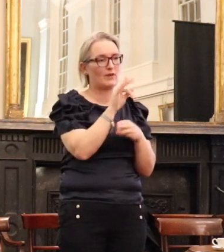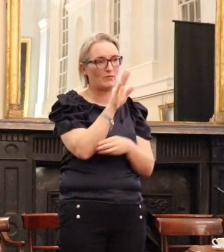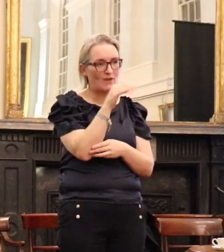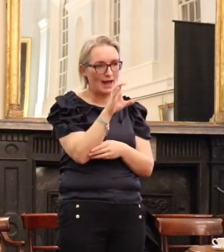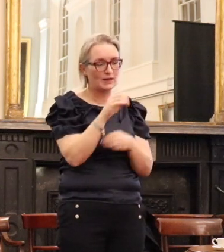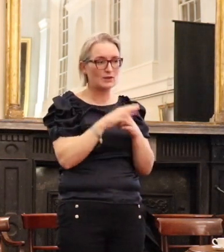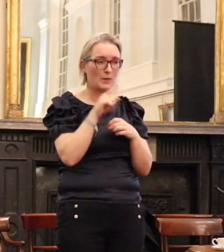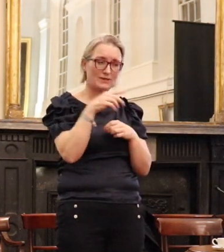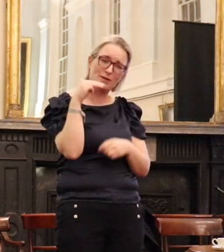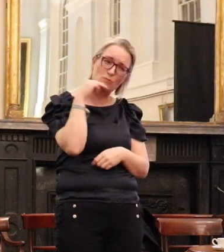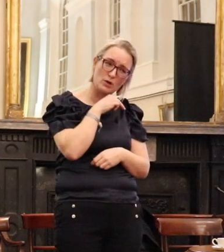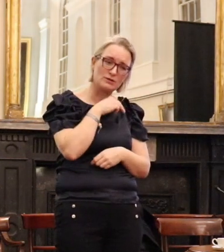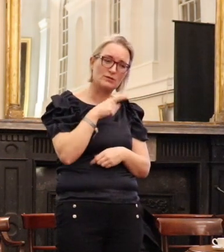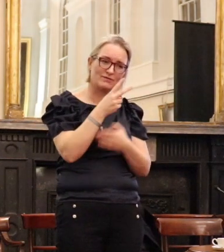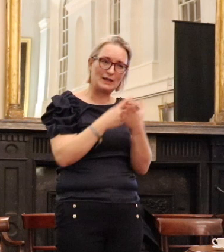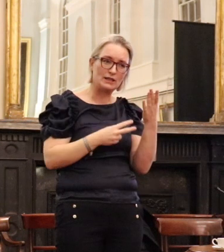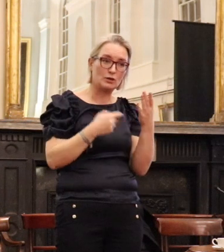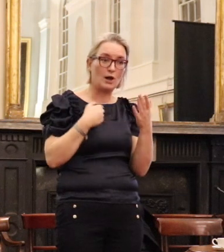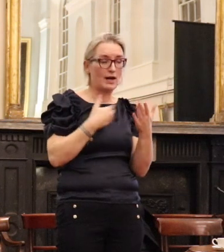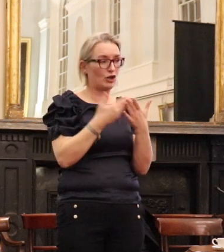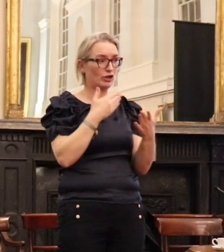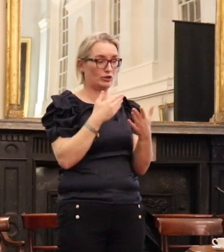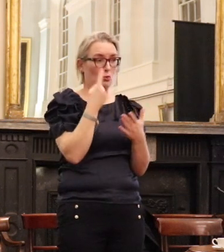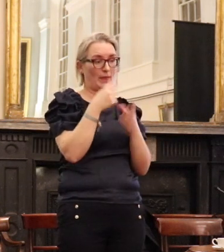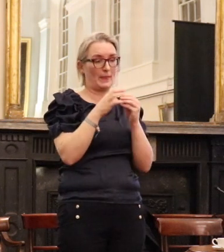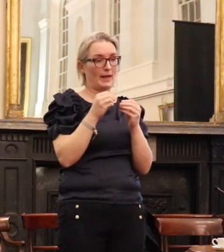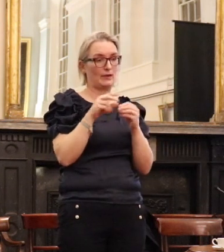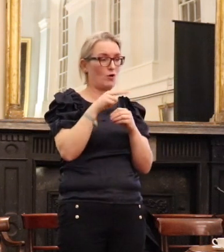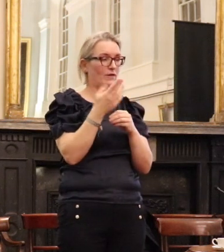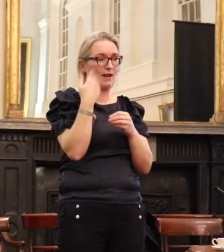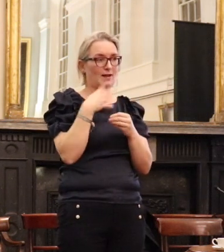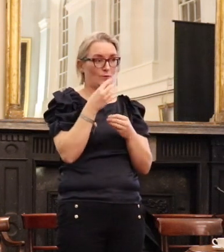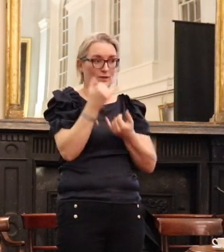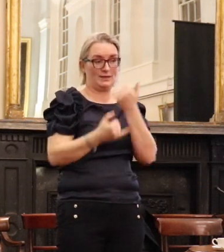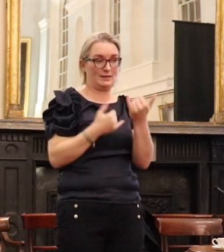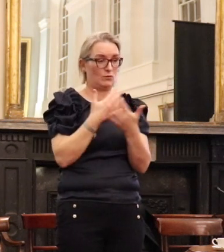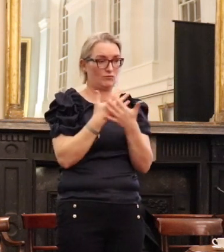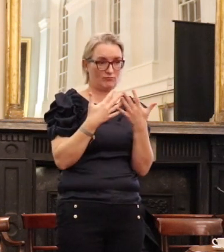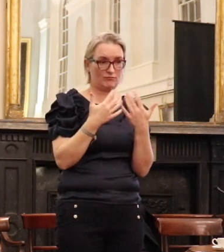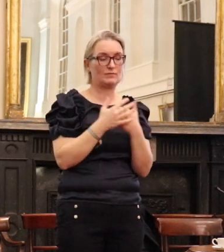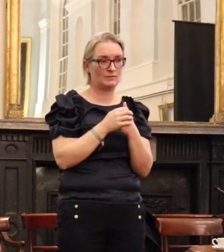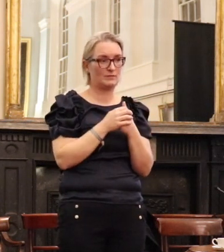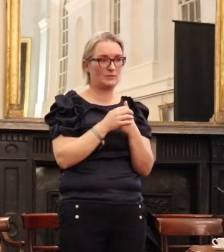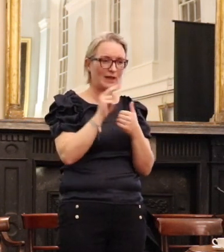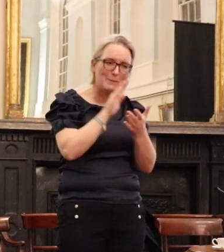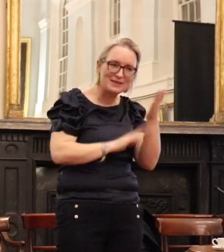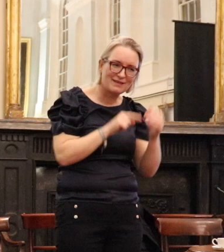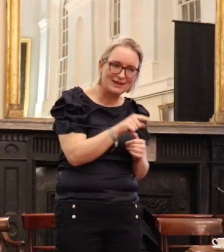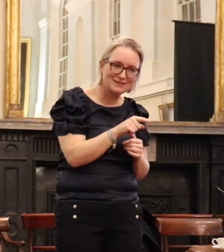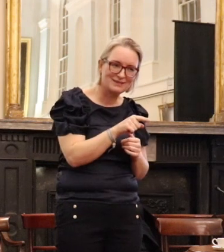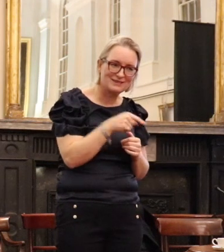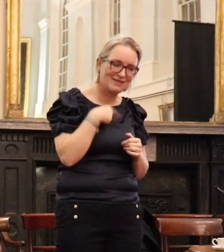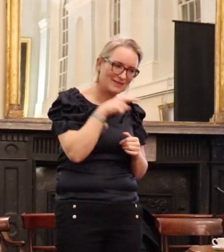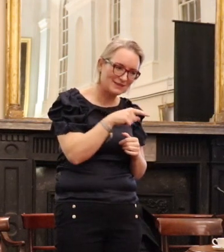underestimated. And in fact, if there is a lesson I have learned over the last four years, the fact is that you can constantly miss that, you can underestimate